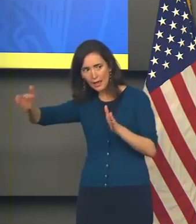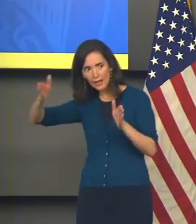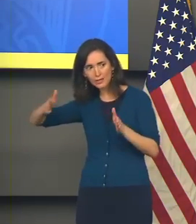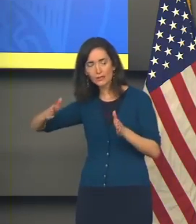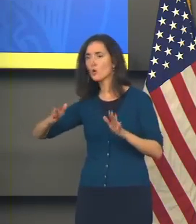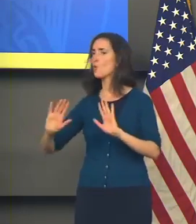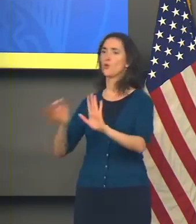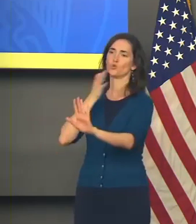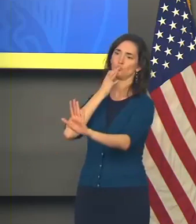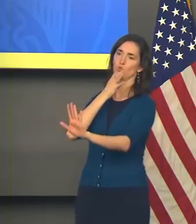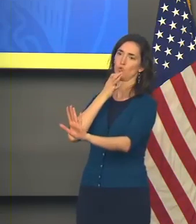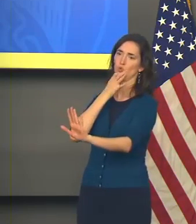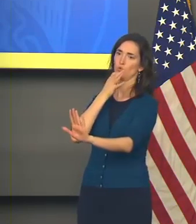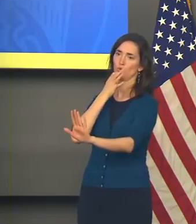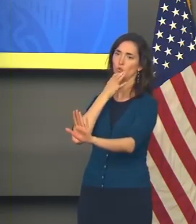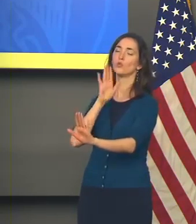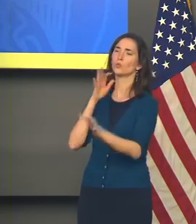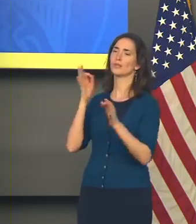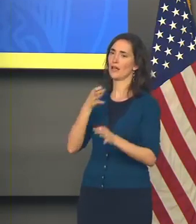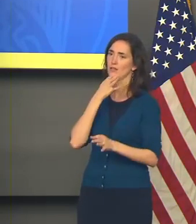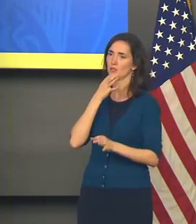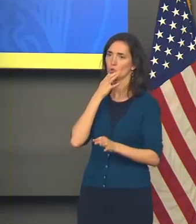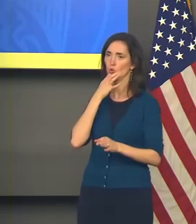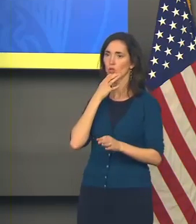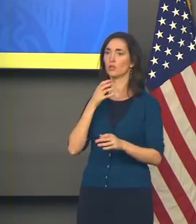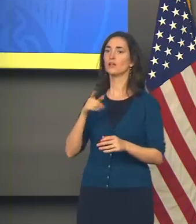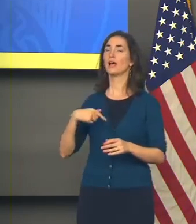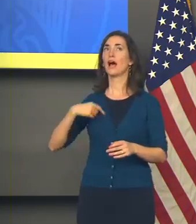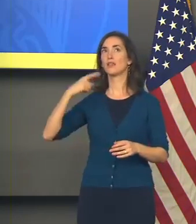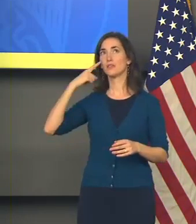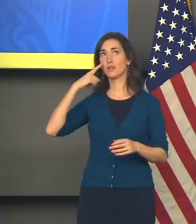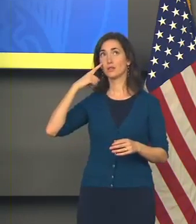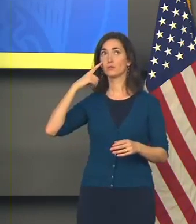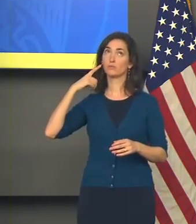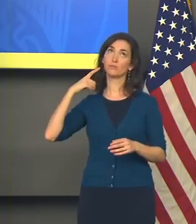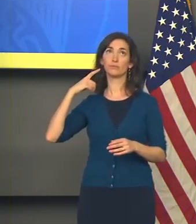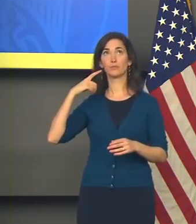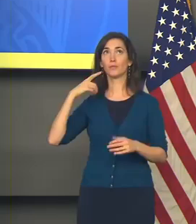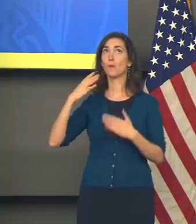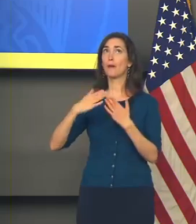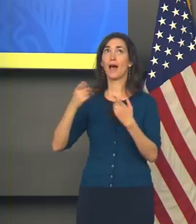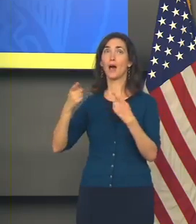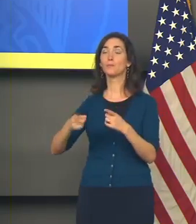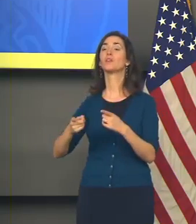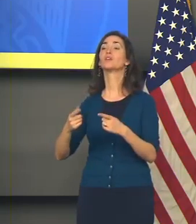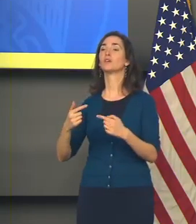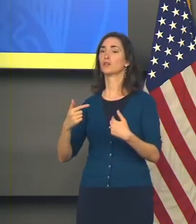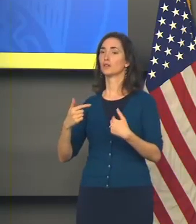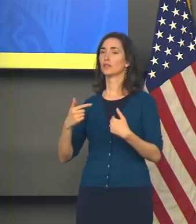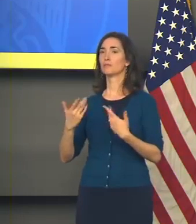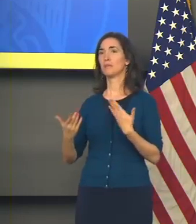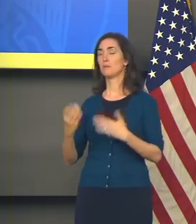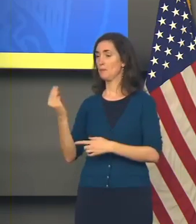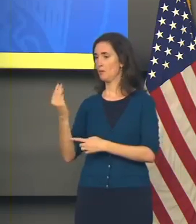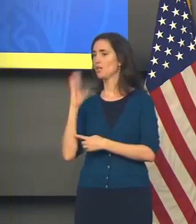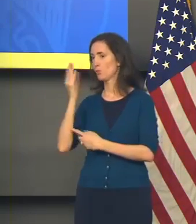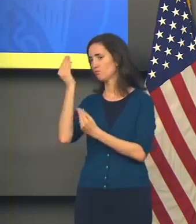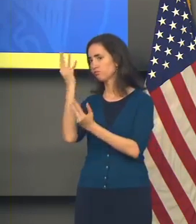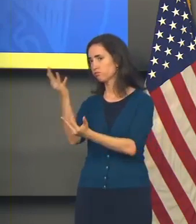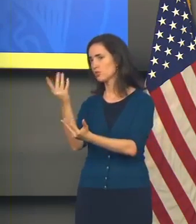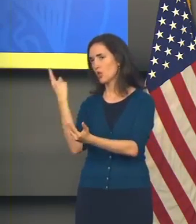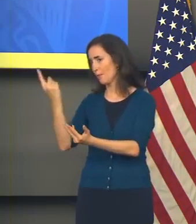no, it's soon. I think you can, one way or another, you're going to be hearing from me probably on Monday.